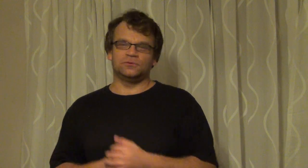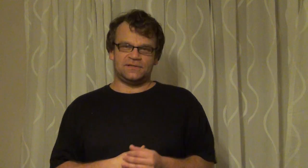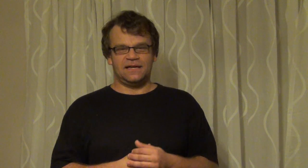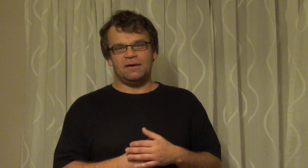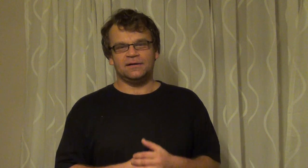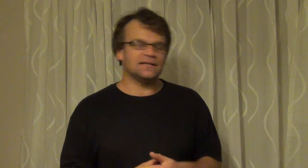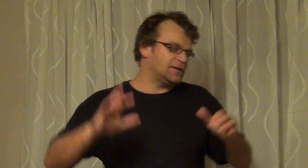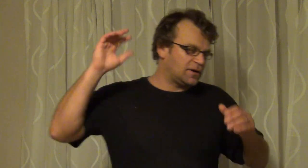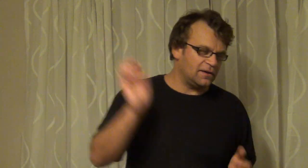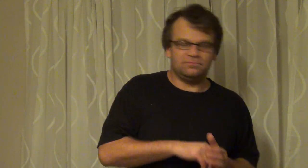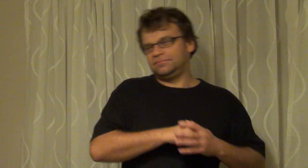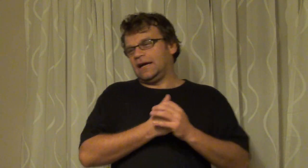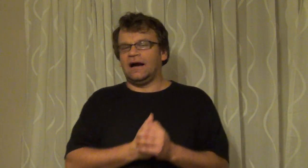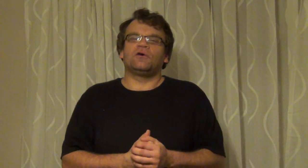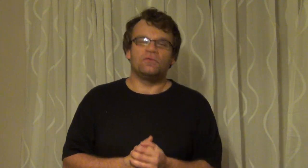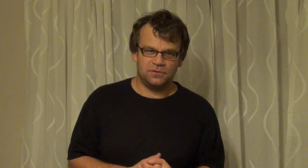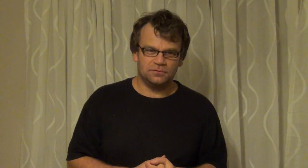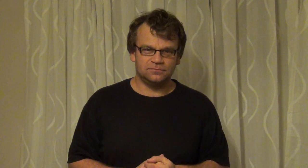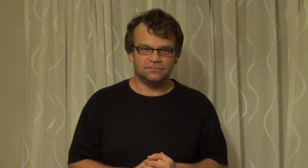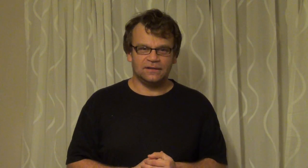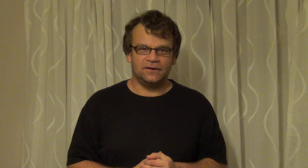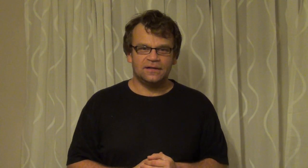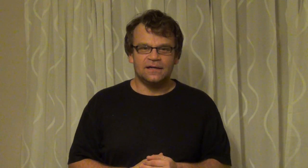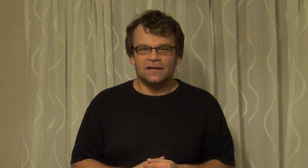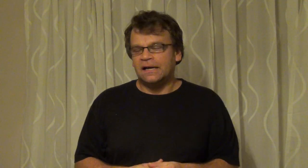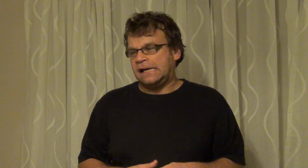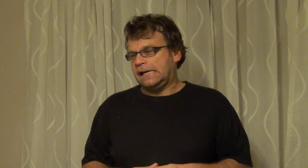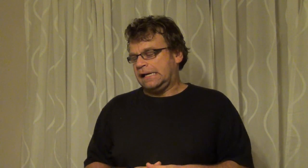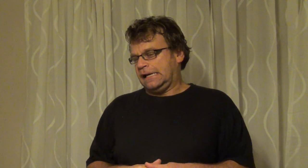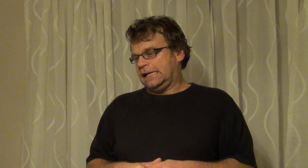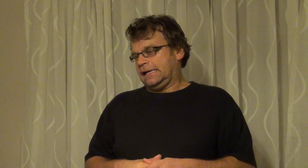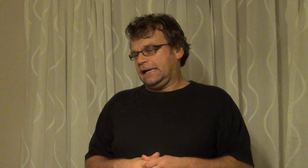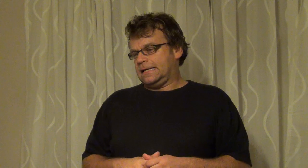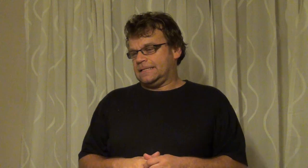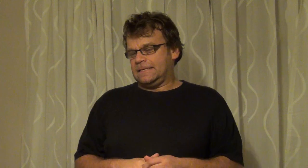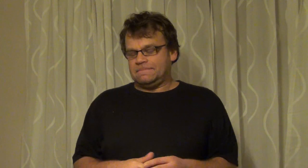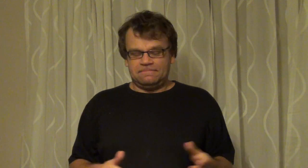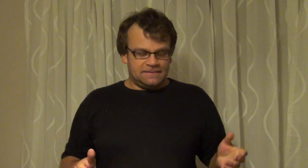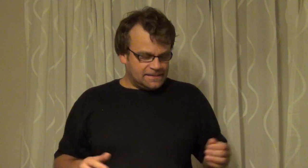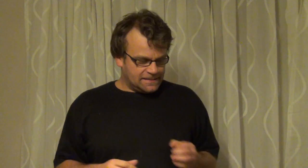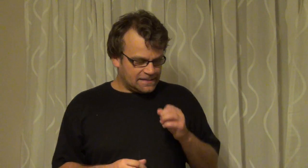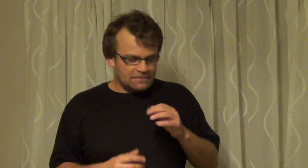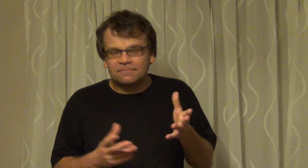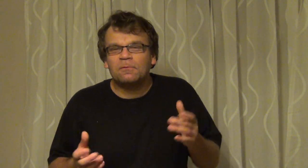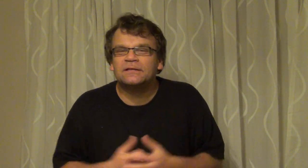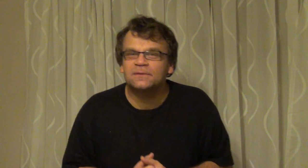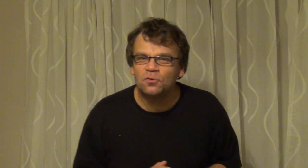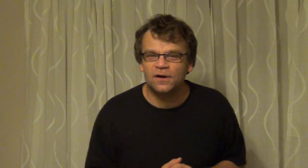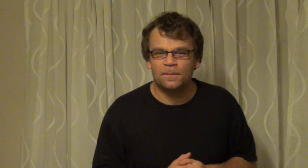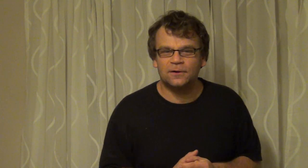to the cinema and I said okay yeah I'll go with you you know and what is the movie about